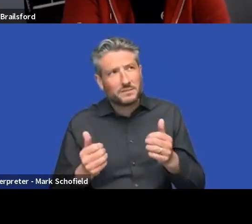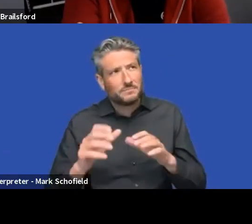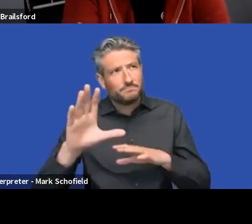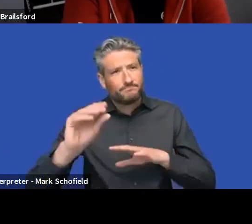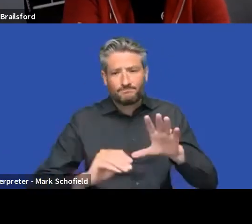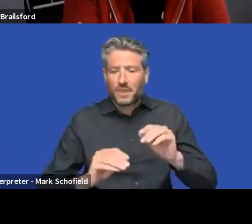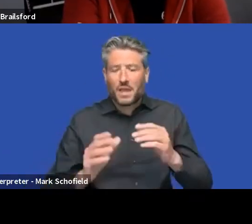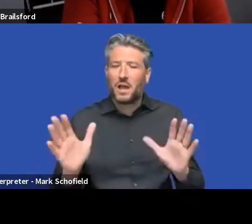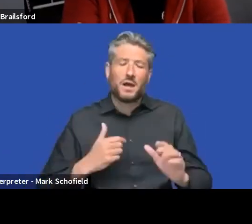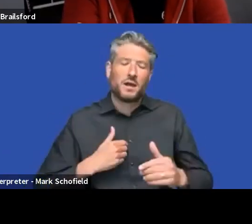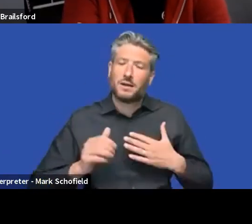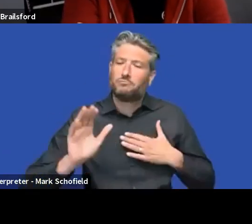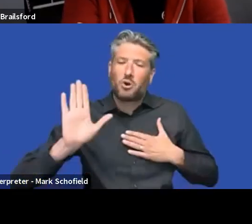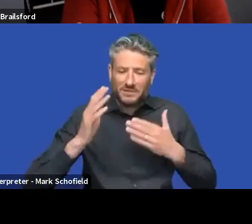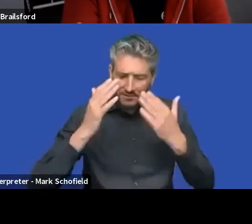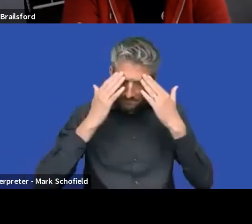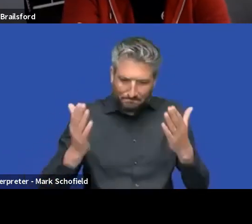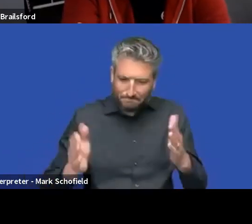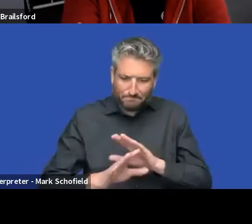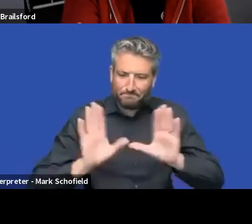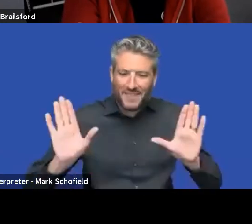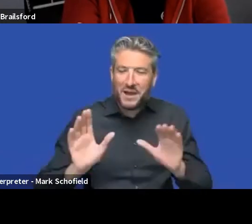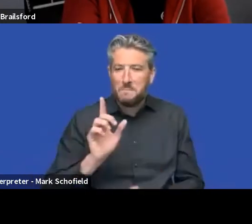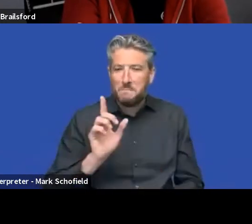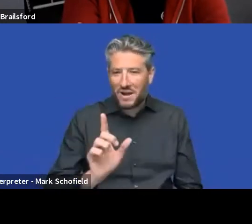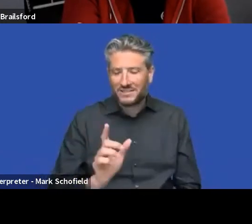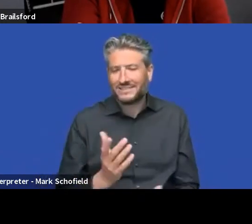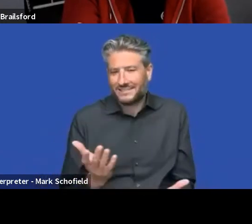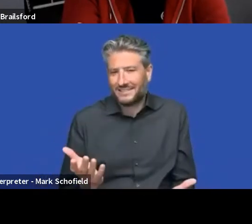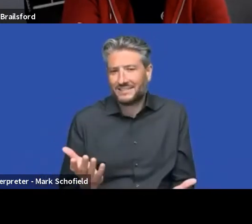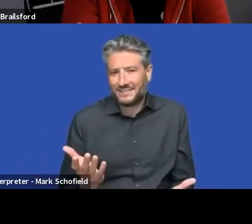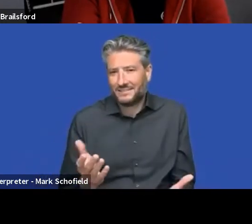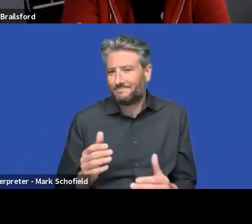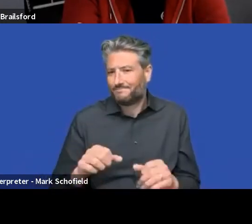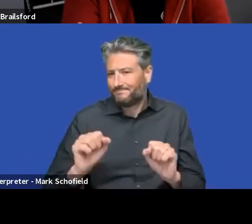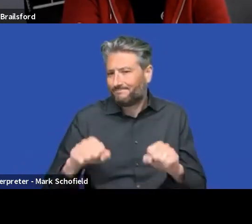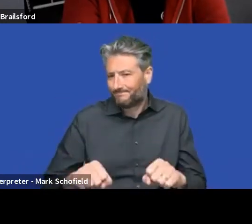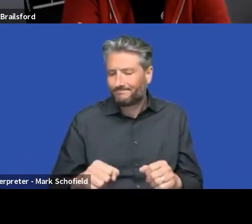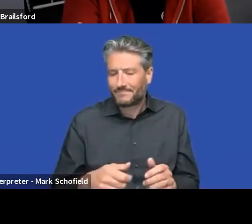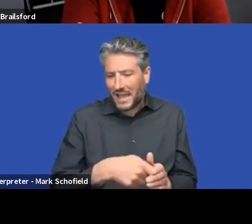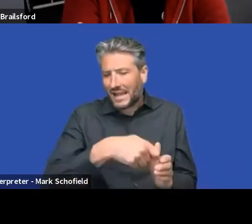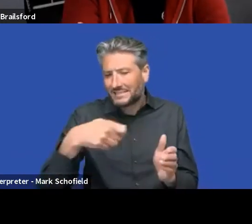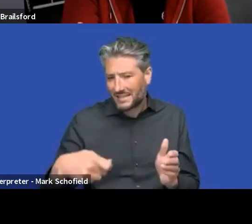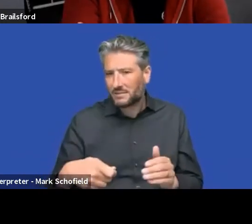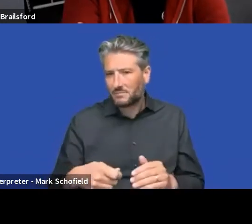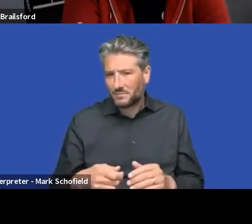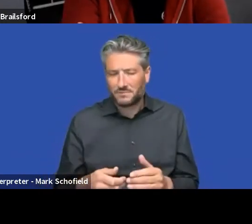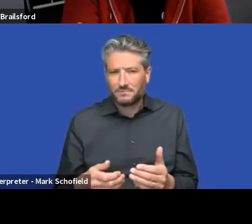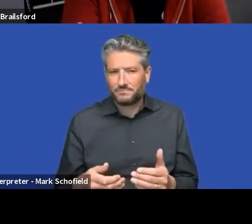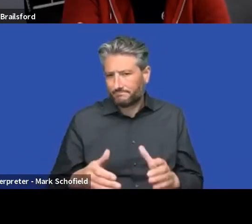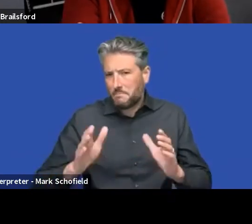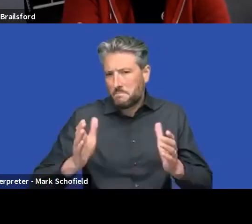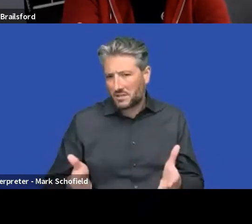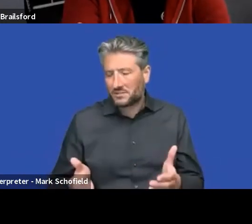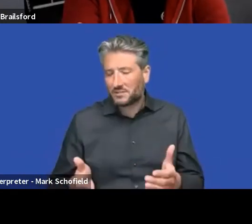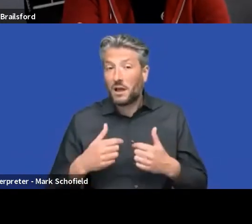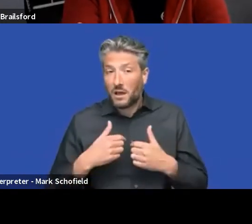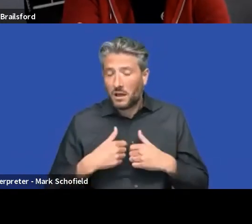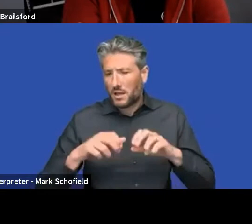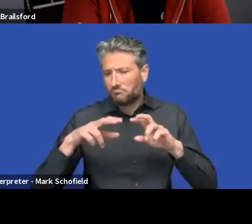but if something is obvious that this would, of course, be extendable, then we will look into it. Yeah, I mean, we know that